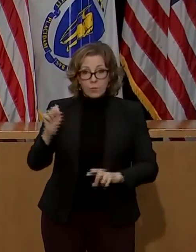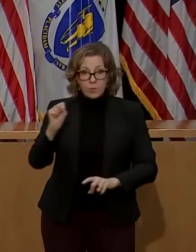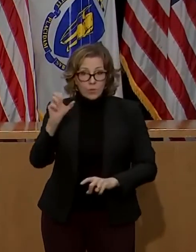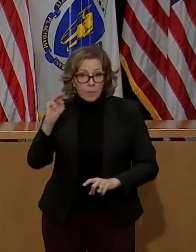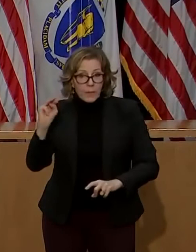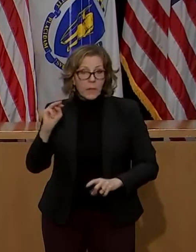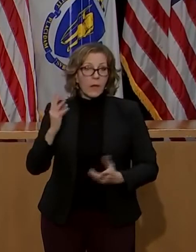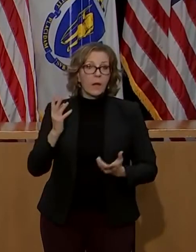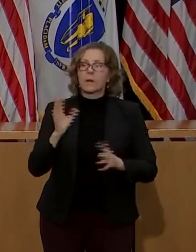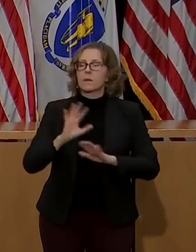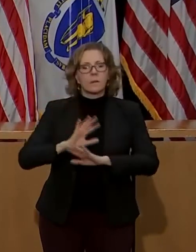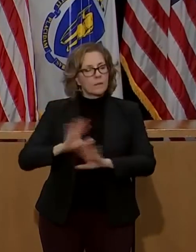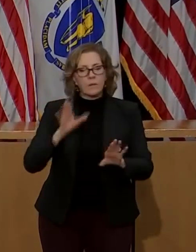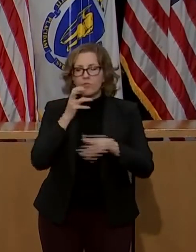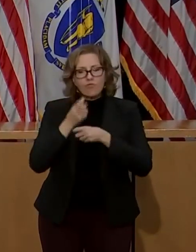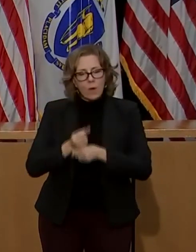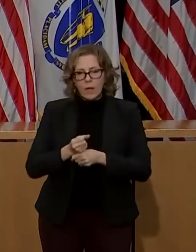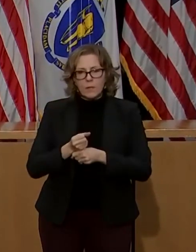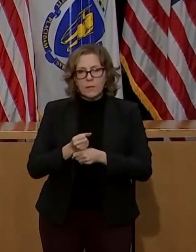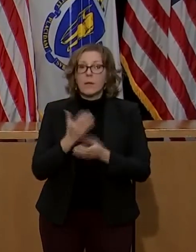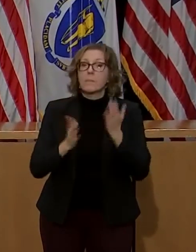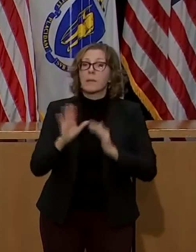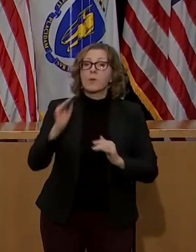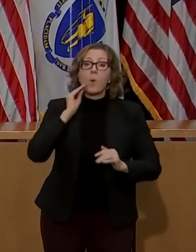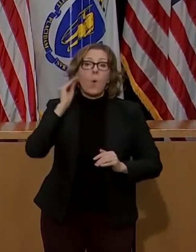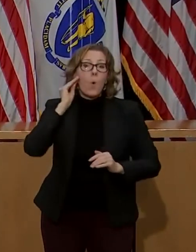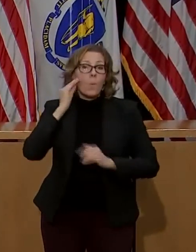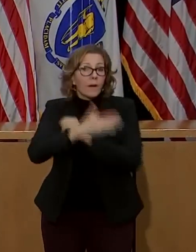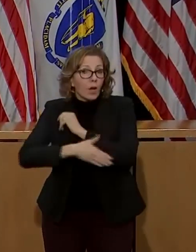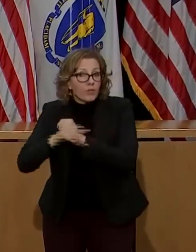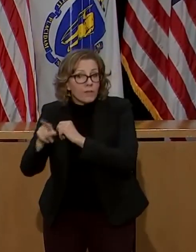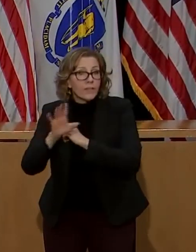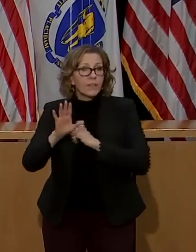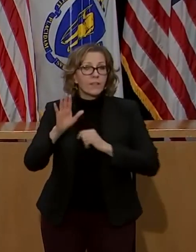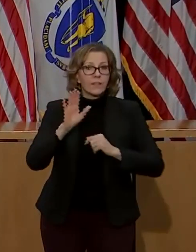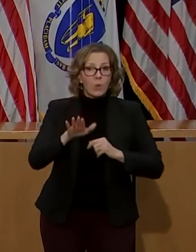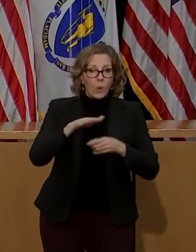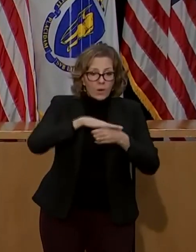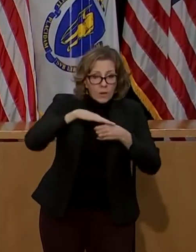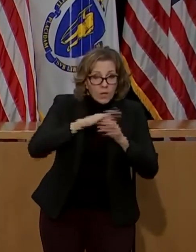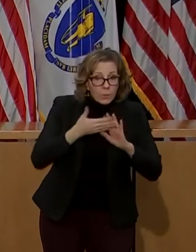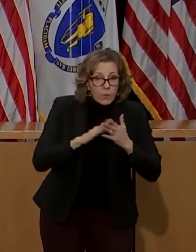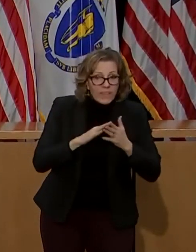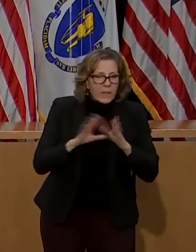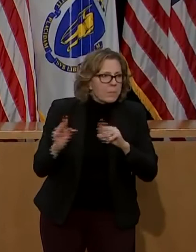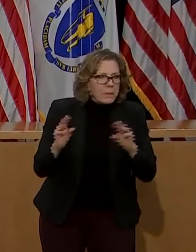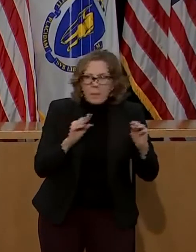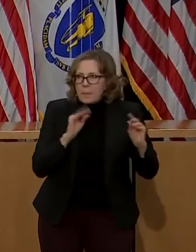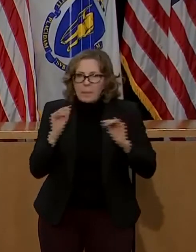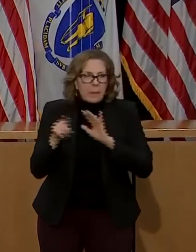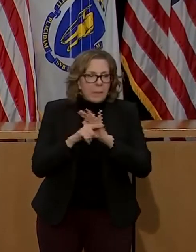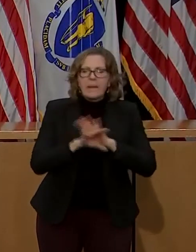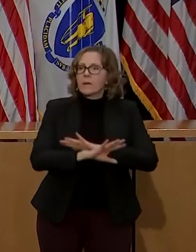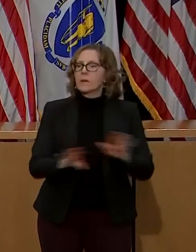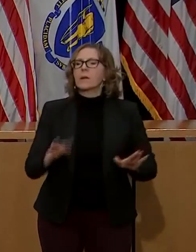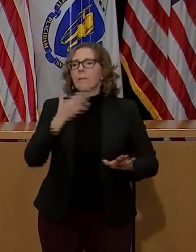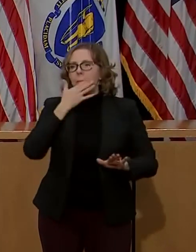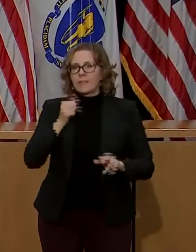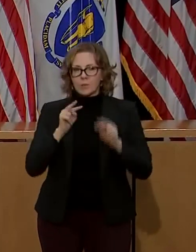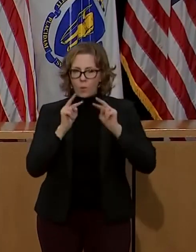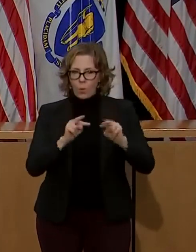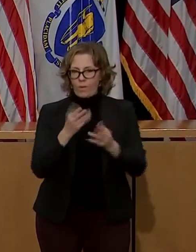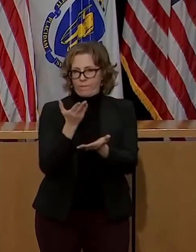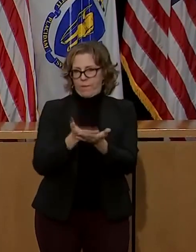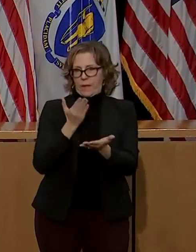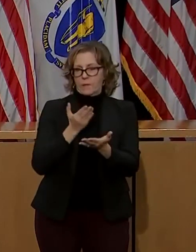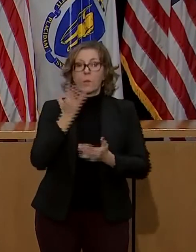hear from, in many cases, their home countries, their home communities, and to know the facts about this vaccine. Because